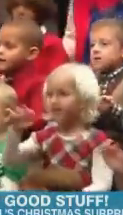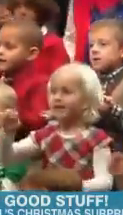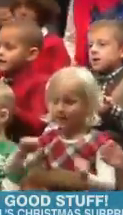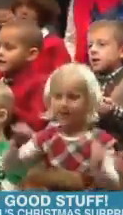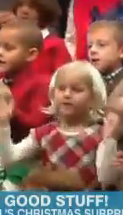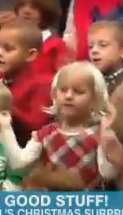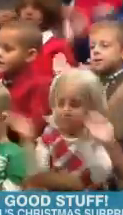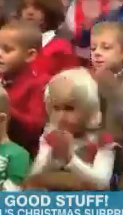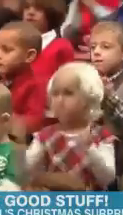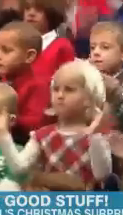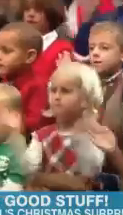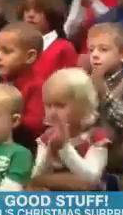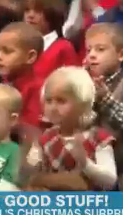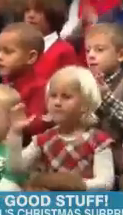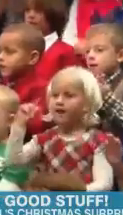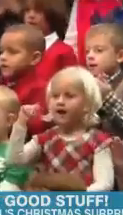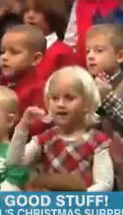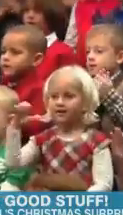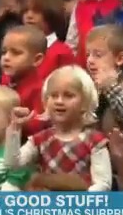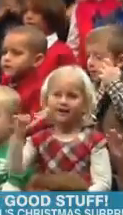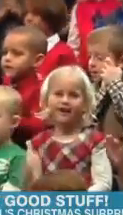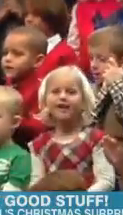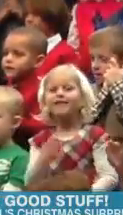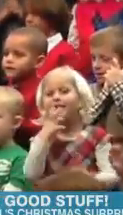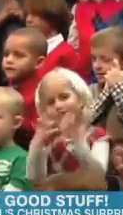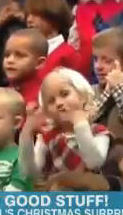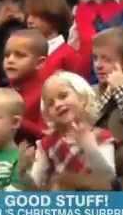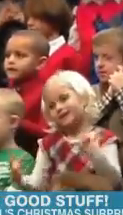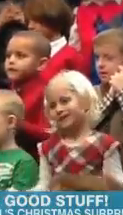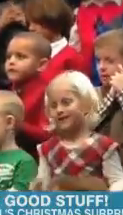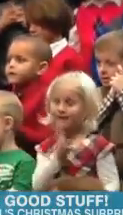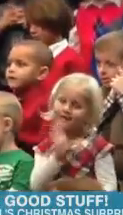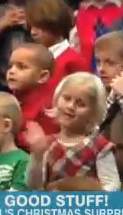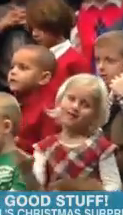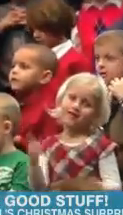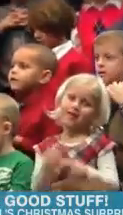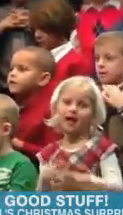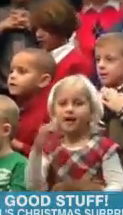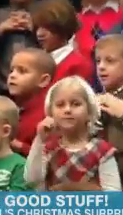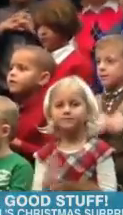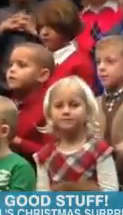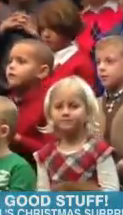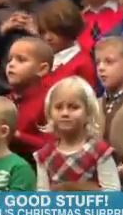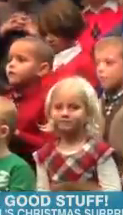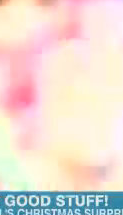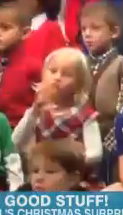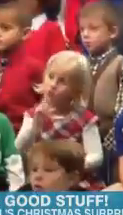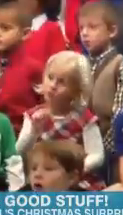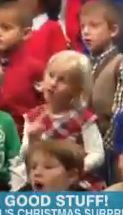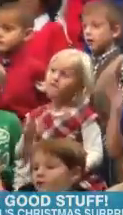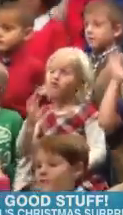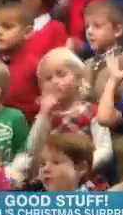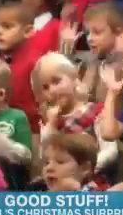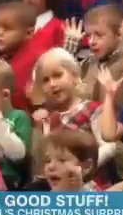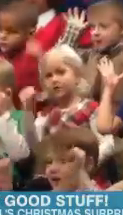for a very important reason. Both of her parents are deaf. She did this as a surprise. She did not. Yes,